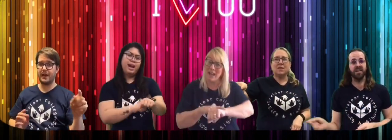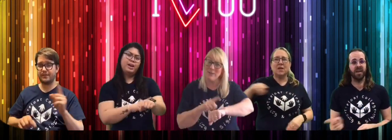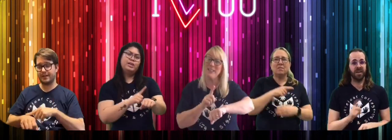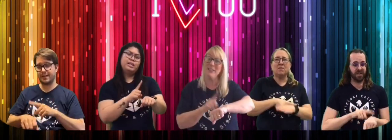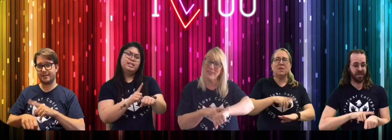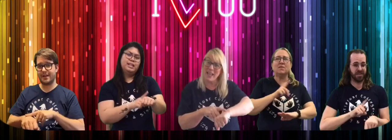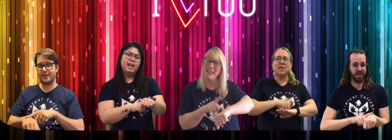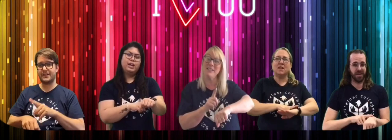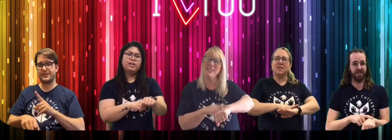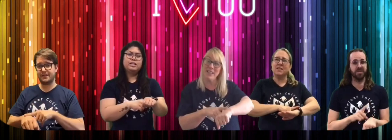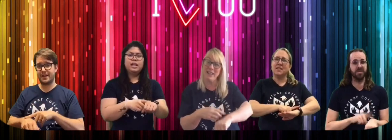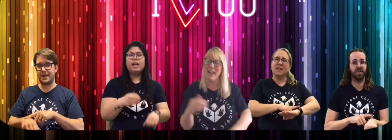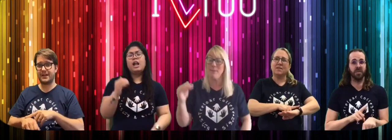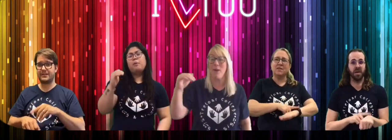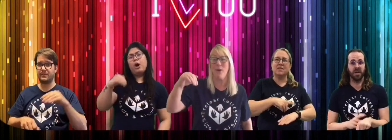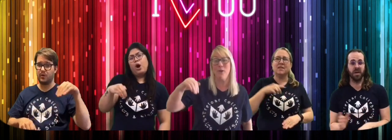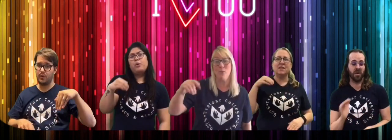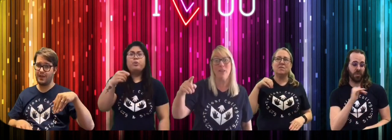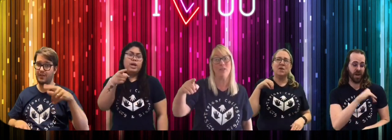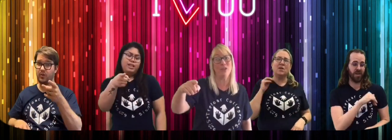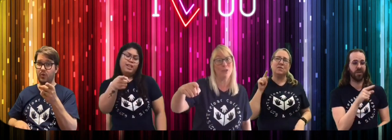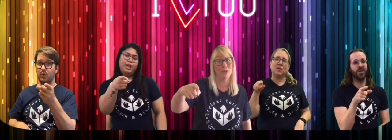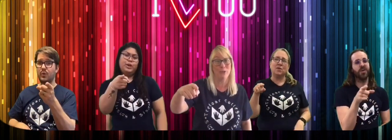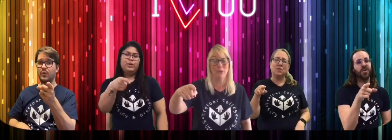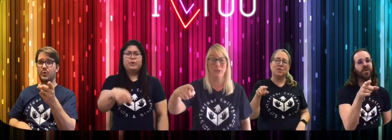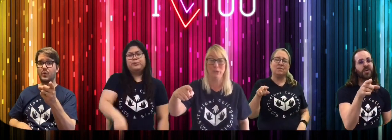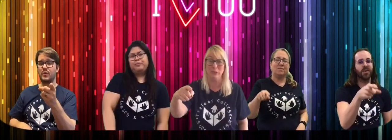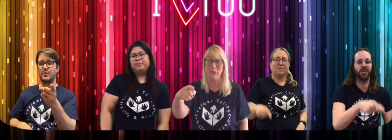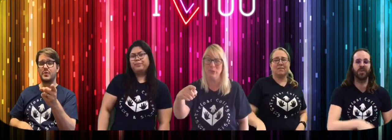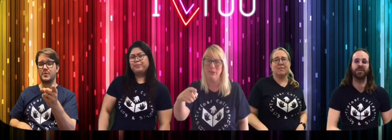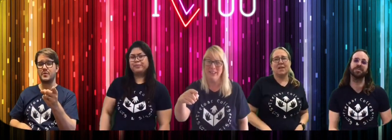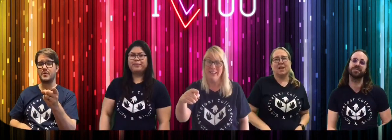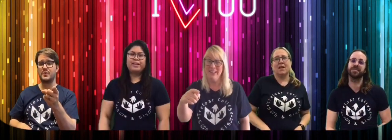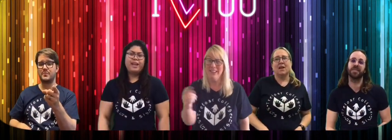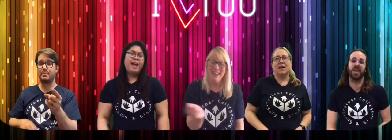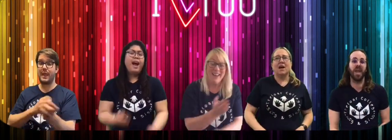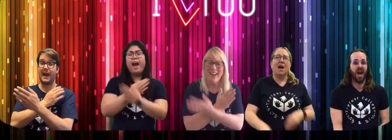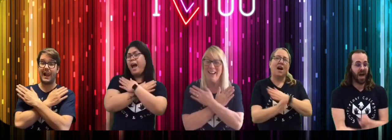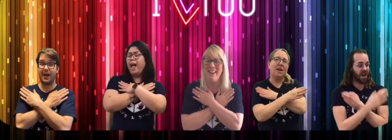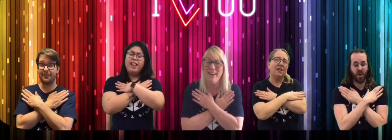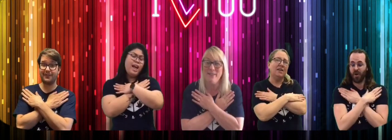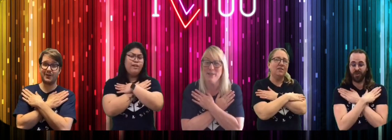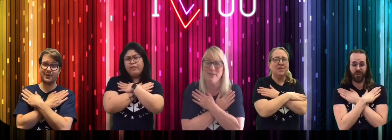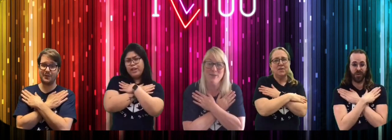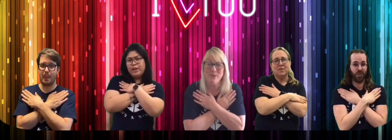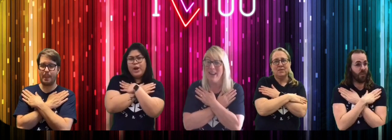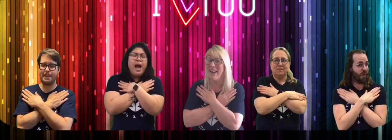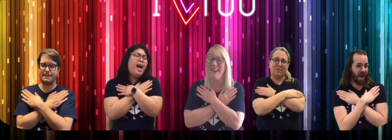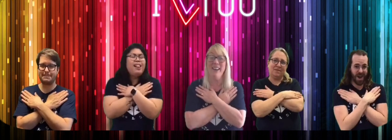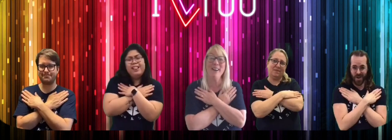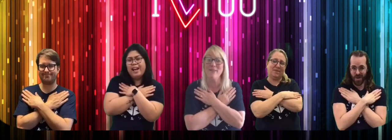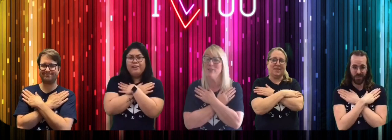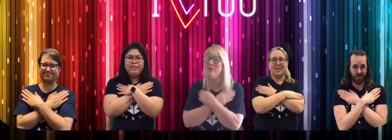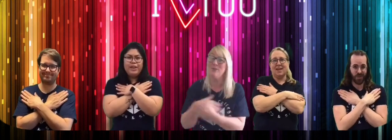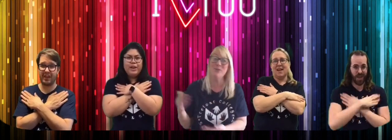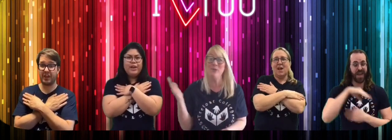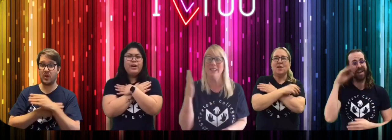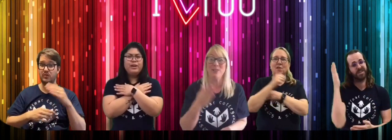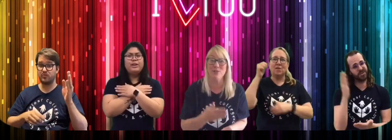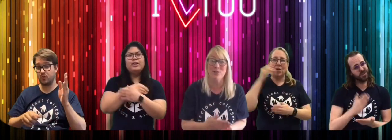count the seconds till I'm home with you. I love you, I love you. I It's